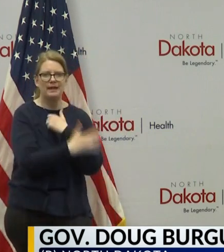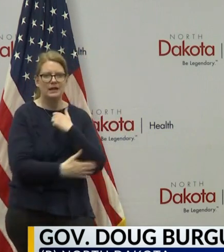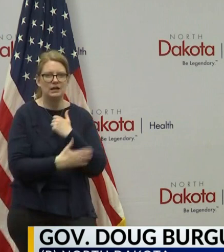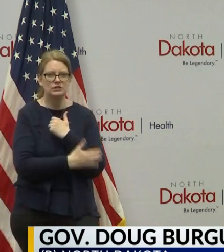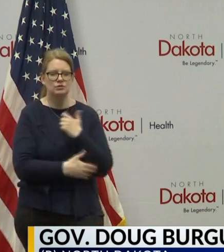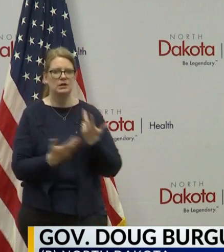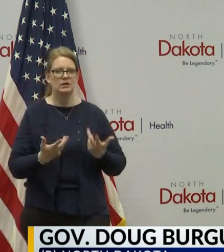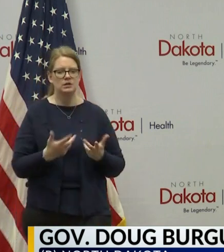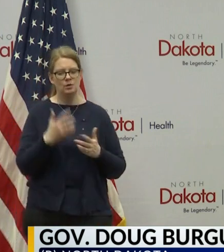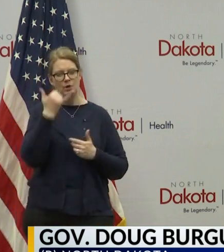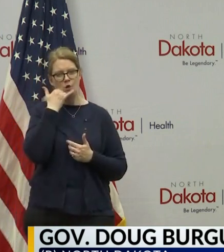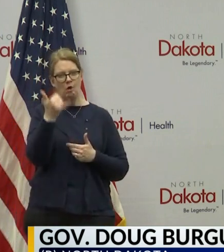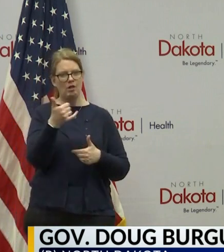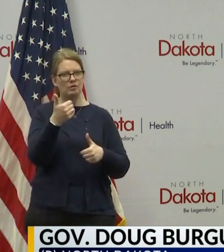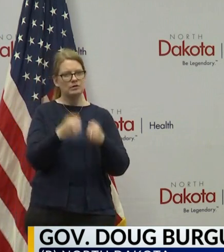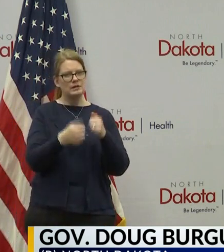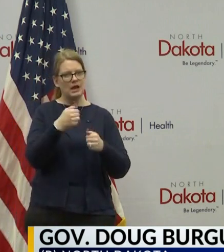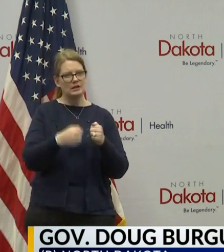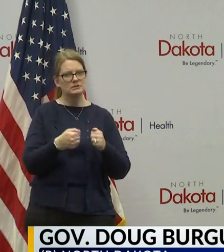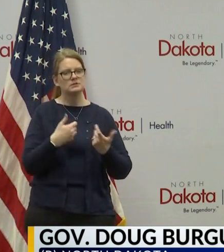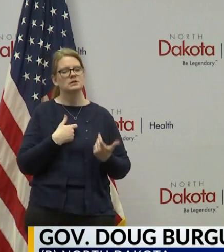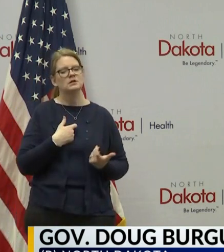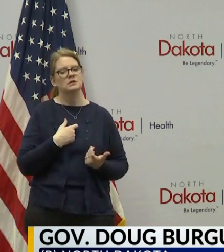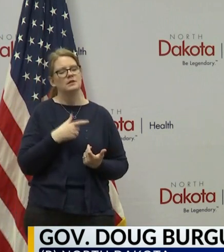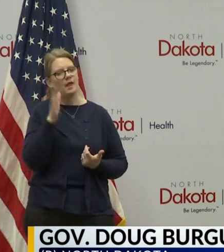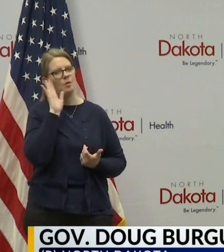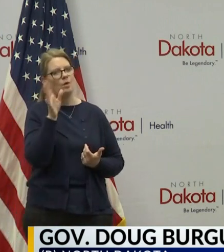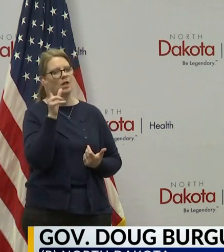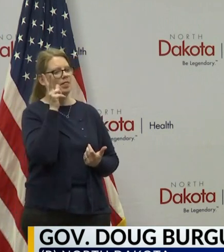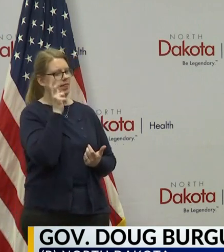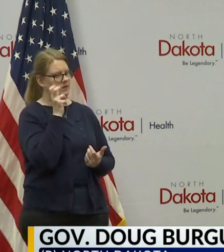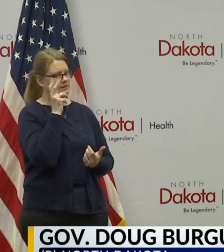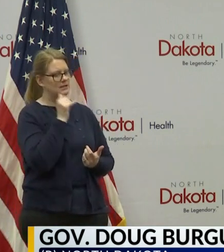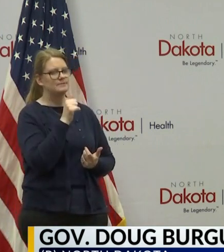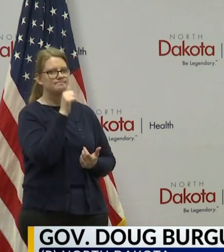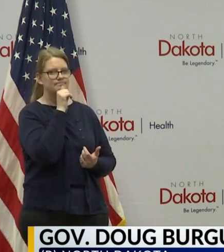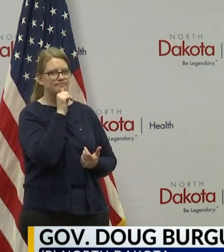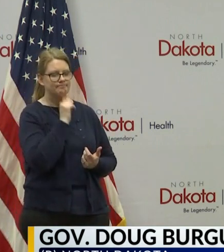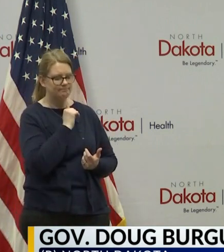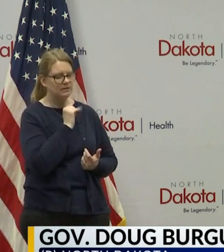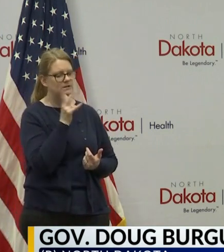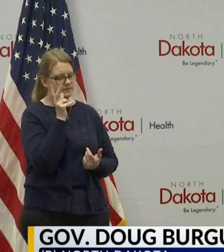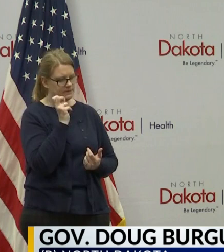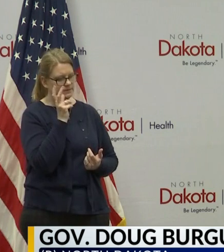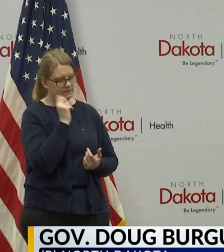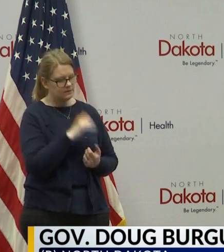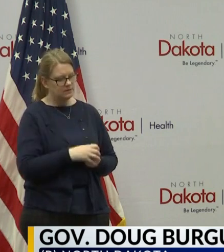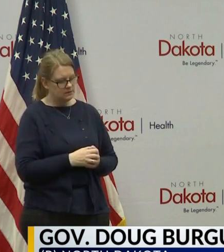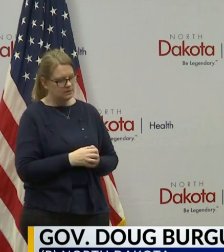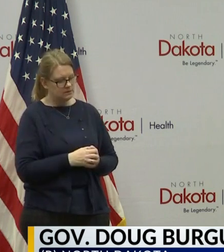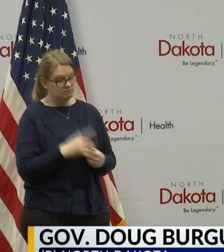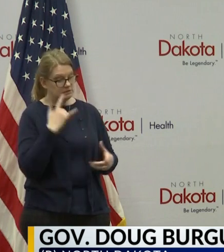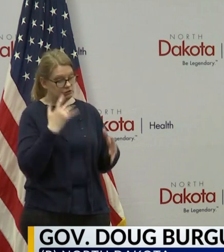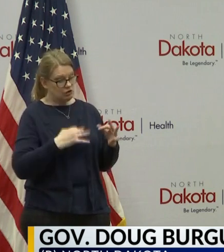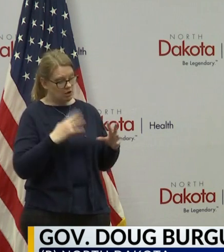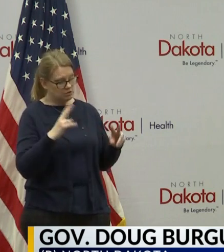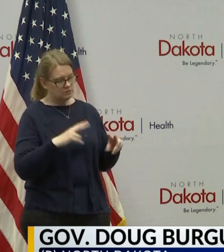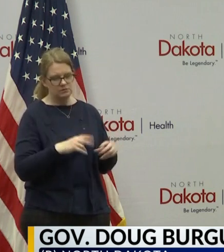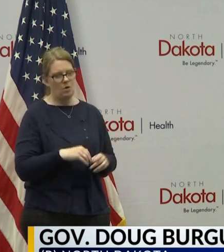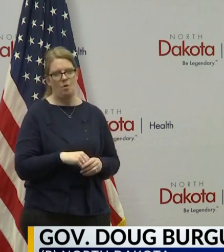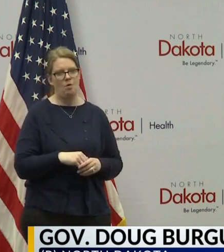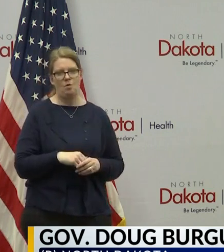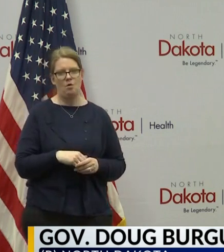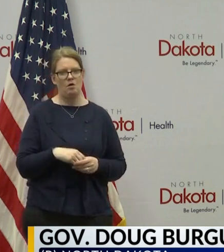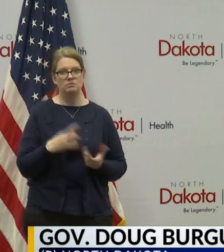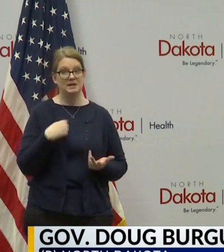And when you call or text, they're going to listen to what's on your mind. They're going to do it with patience. They're going to do it without judgment. You don't have to give any